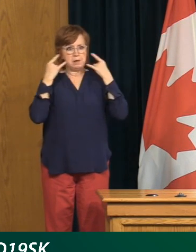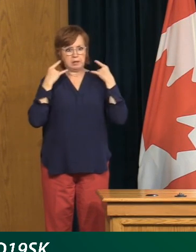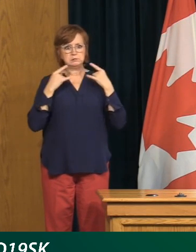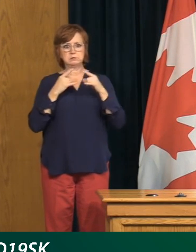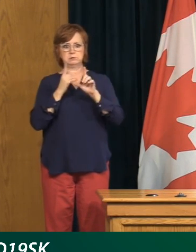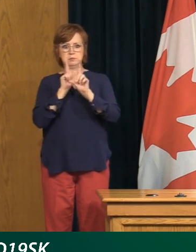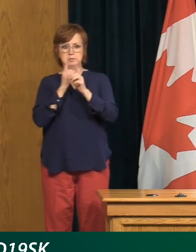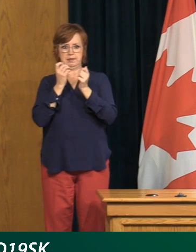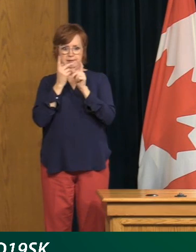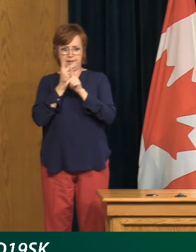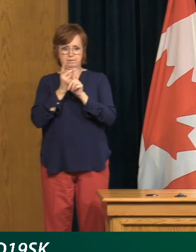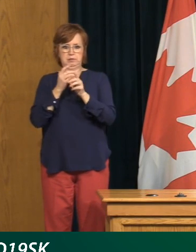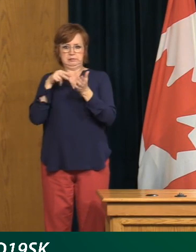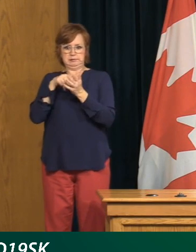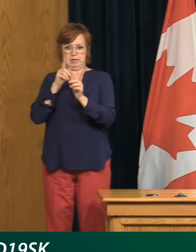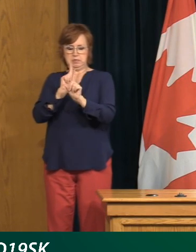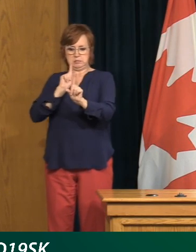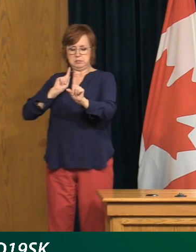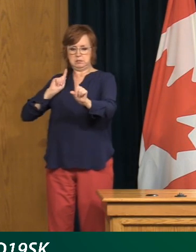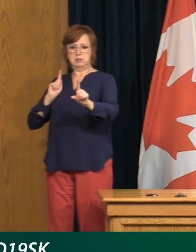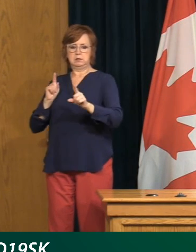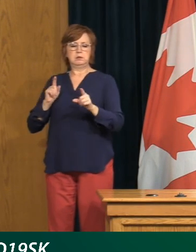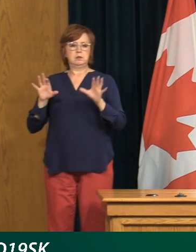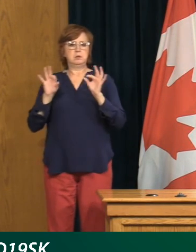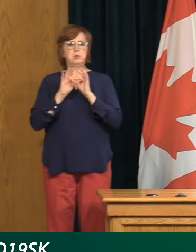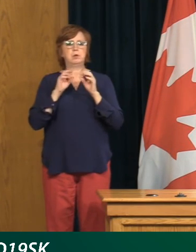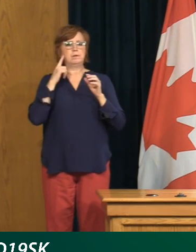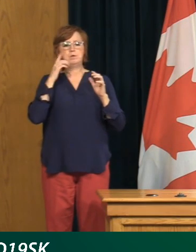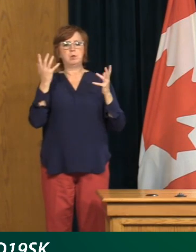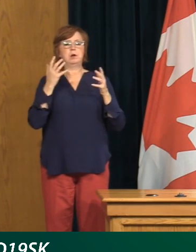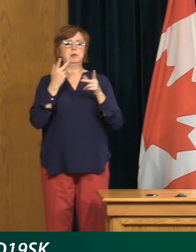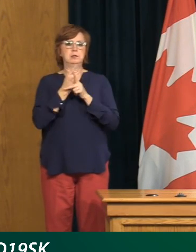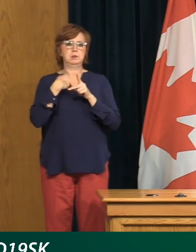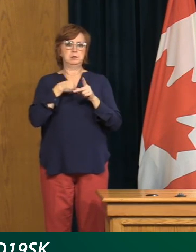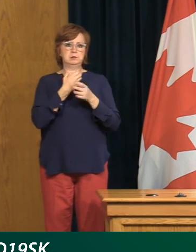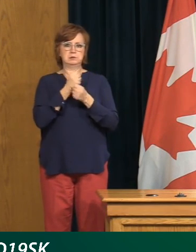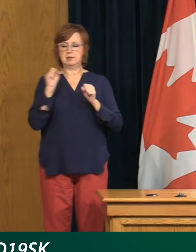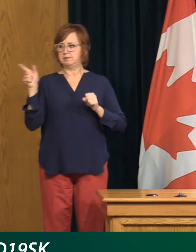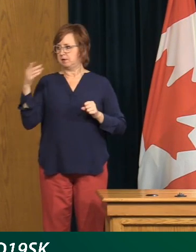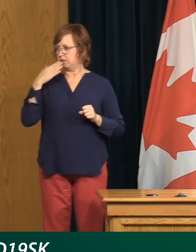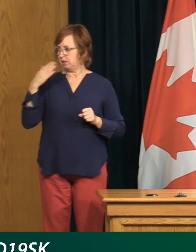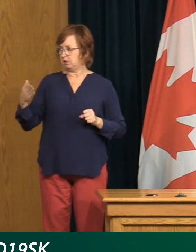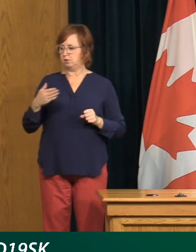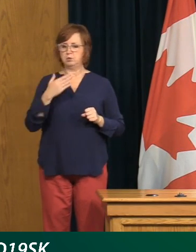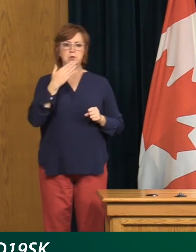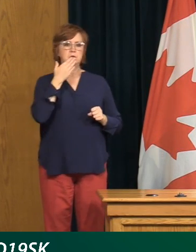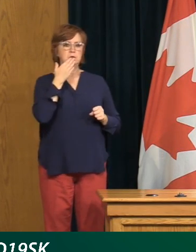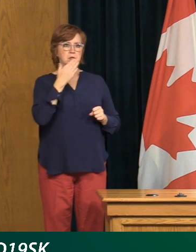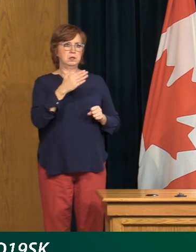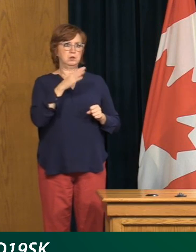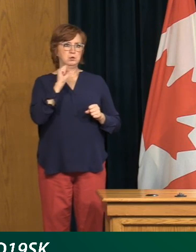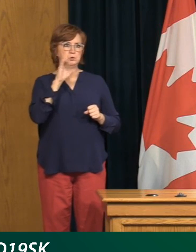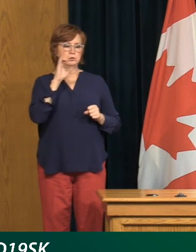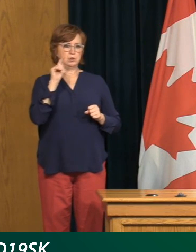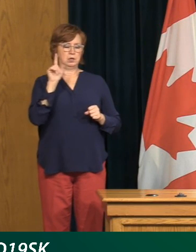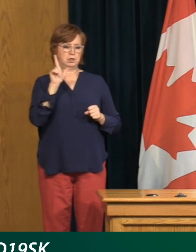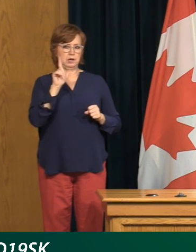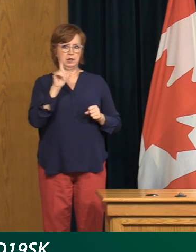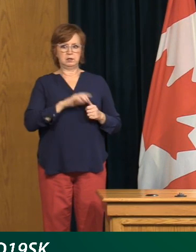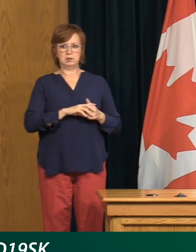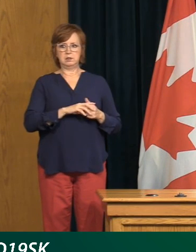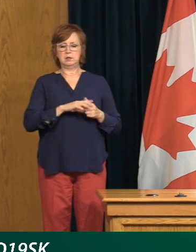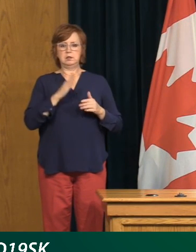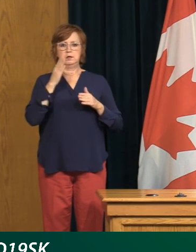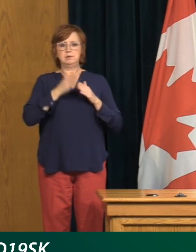think that is going to be really important to keep all of us safe. Thank you very much, Dr. Shahab. Thank you very much, Scott Livingstone. That